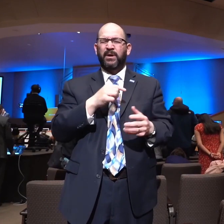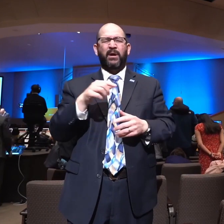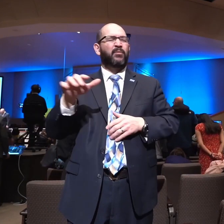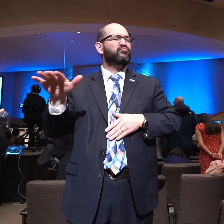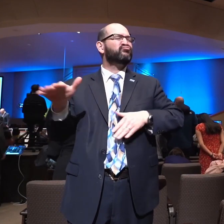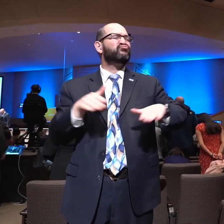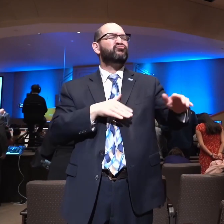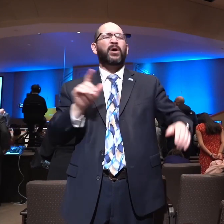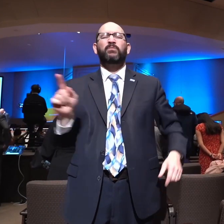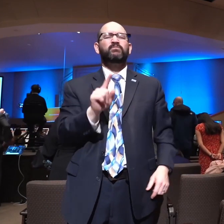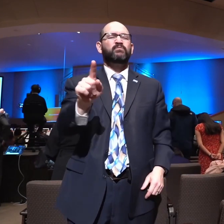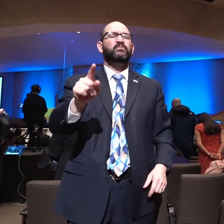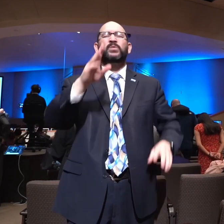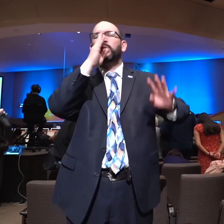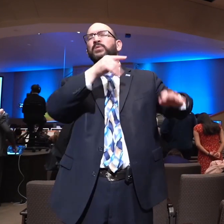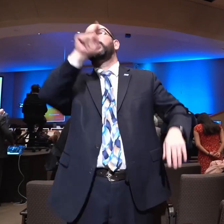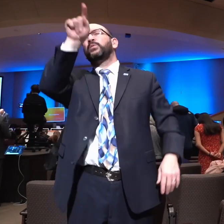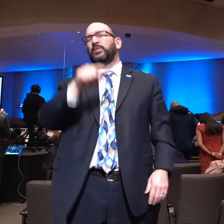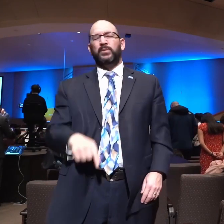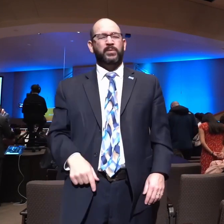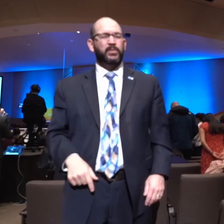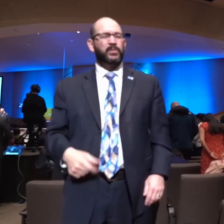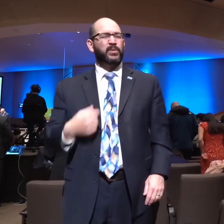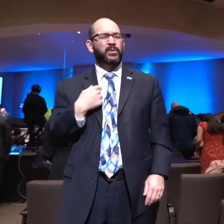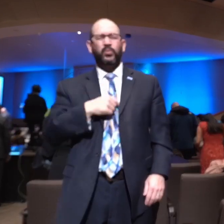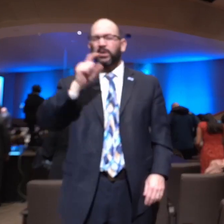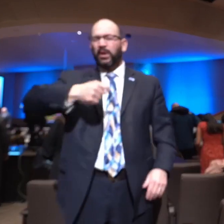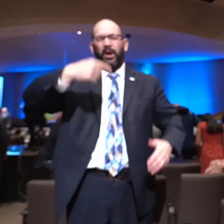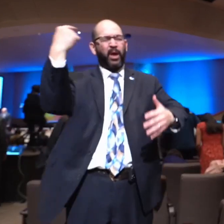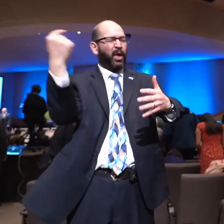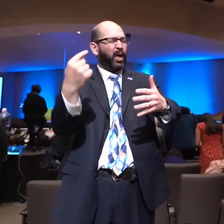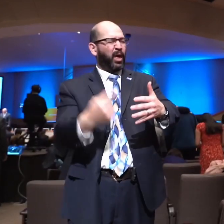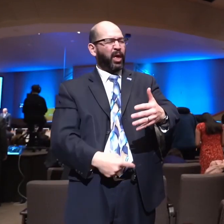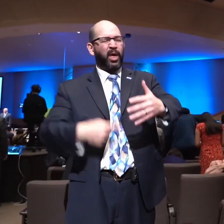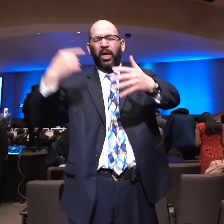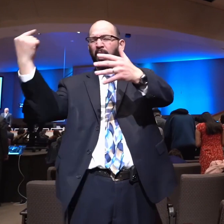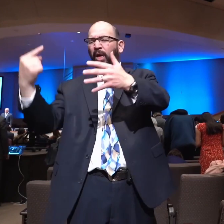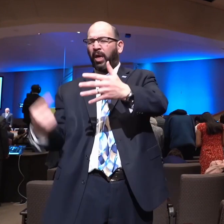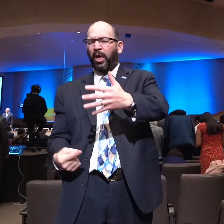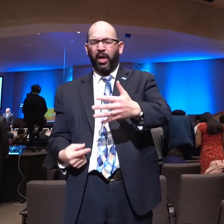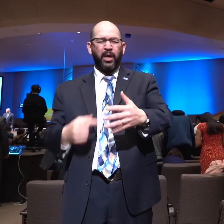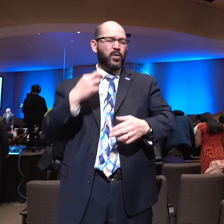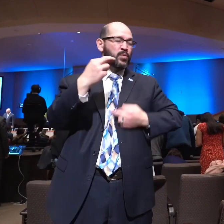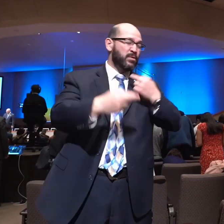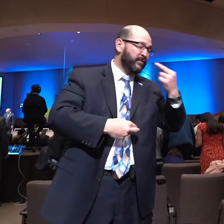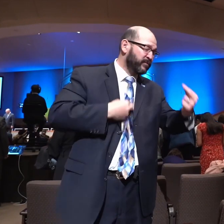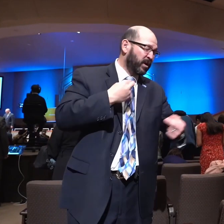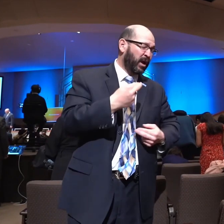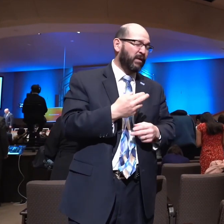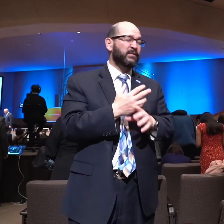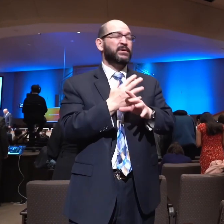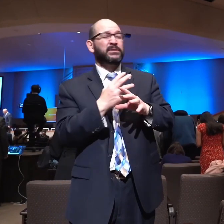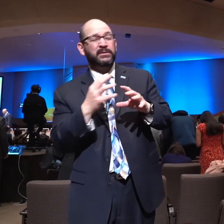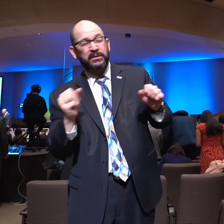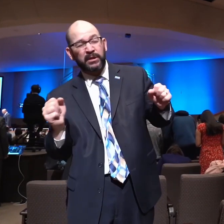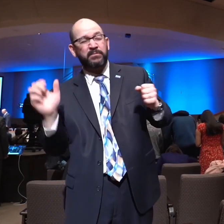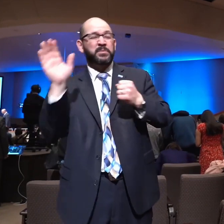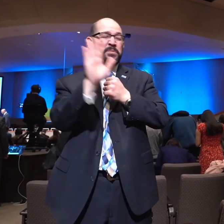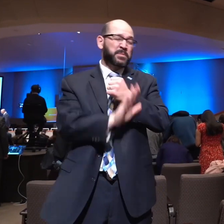Oh God, we have so much that we need. Revival, safety, souls, jobs, health. God, forgive